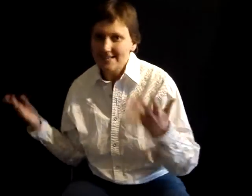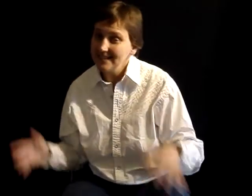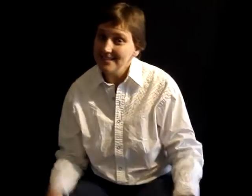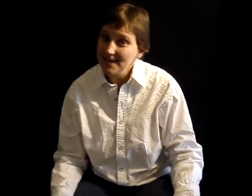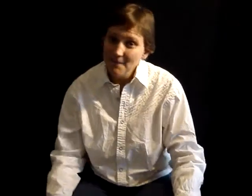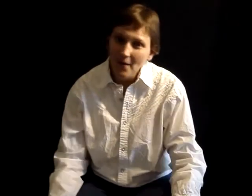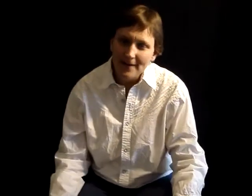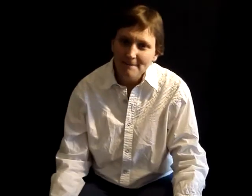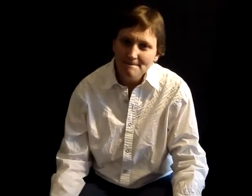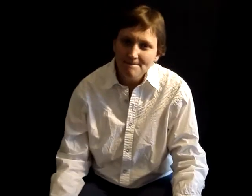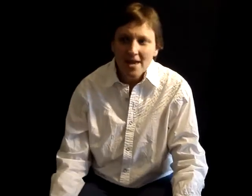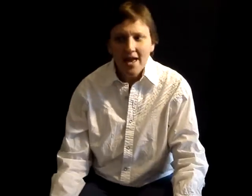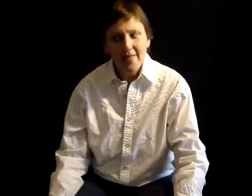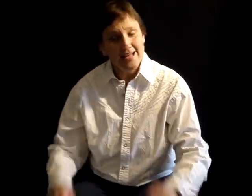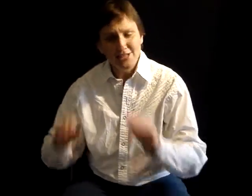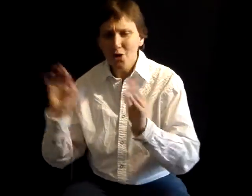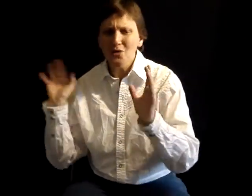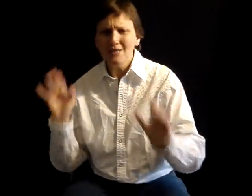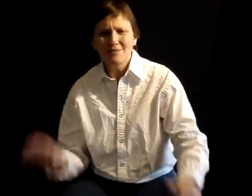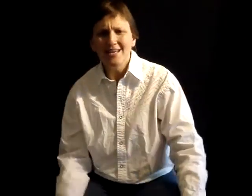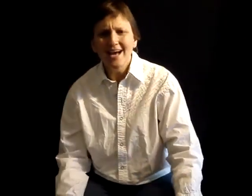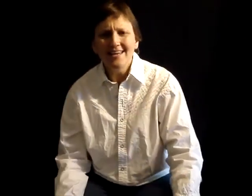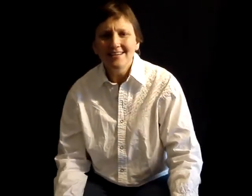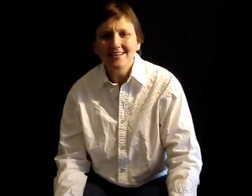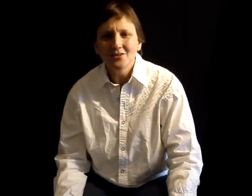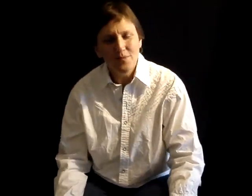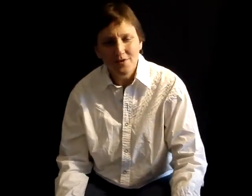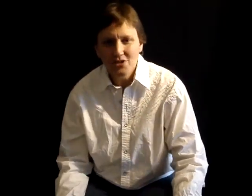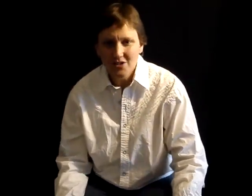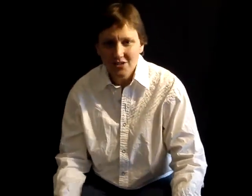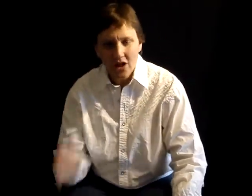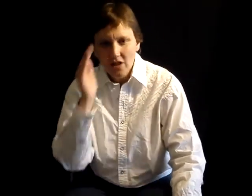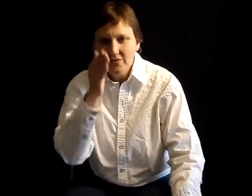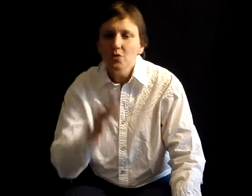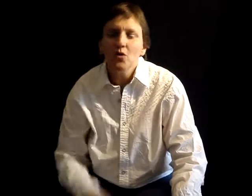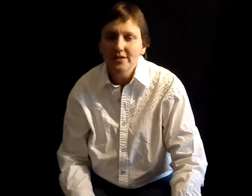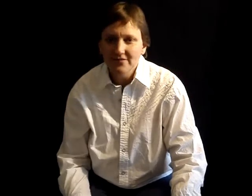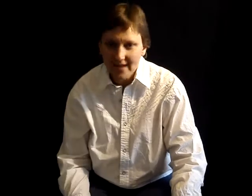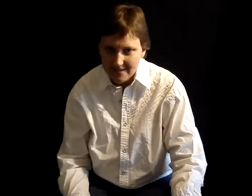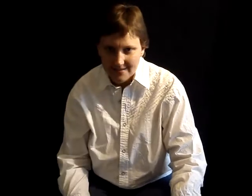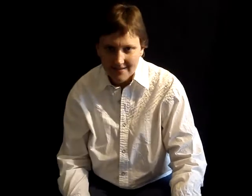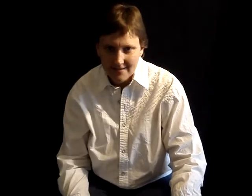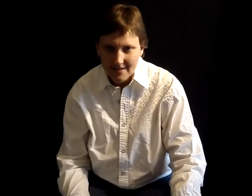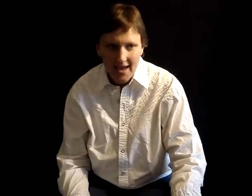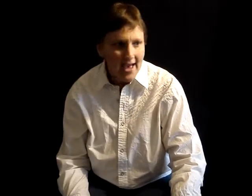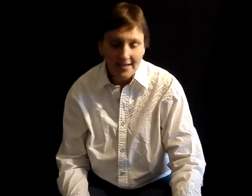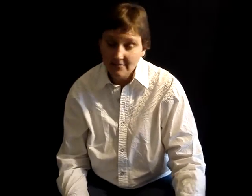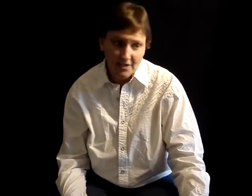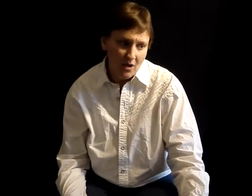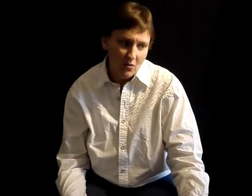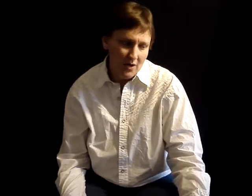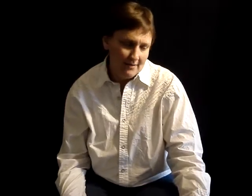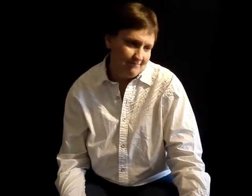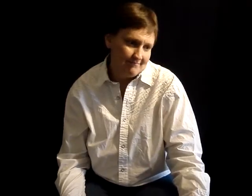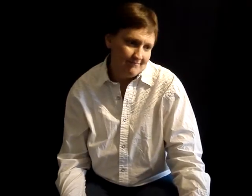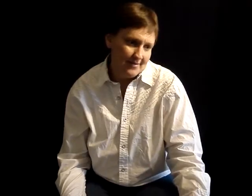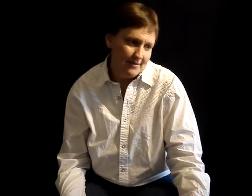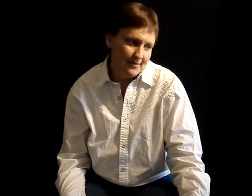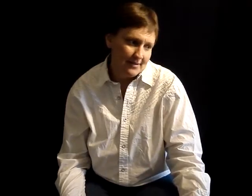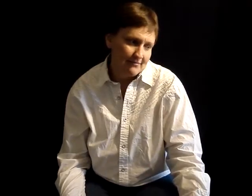a deal at some point. And that's totally beside the criminal charges that all of you are going to face. And, you know, what, I'm like